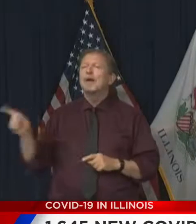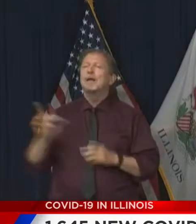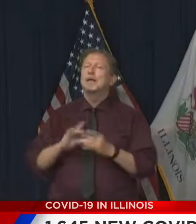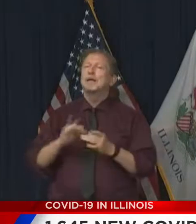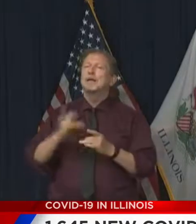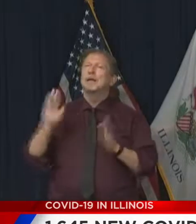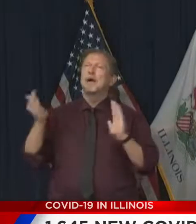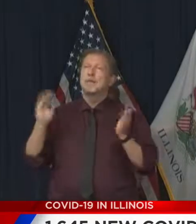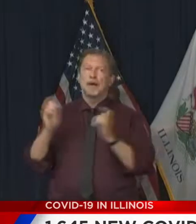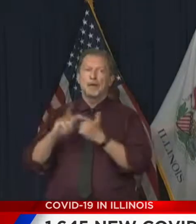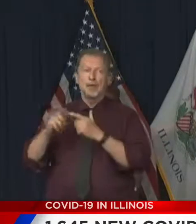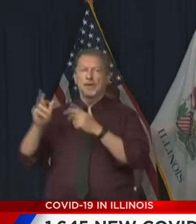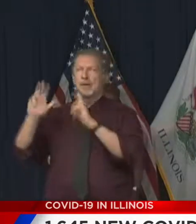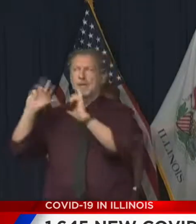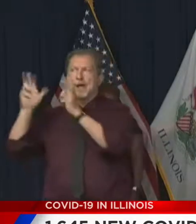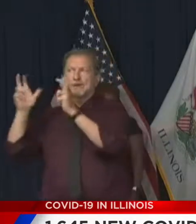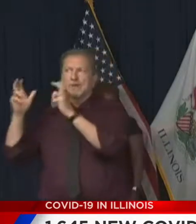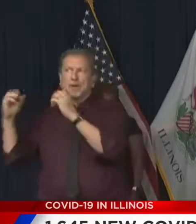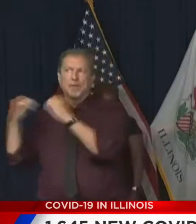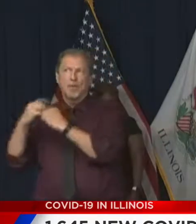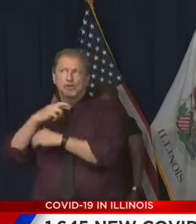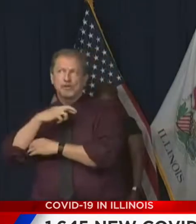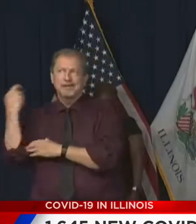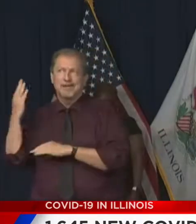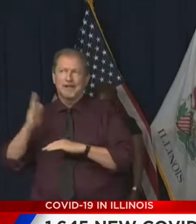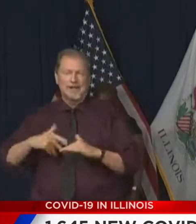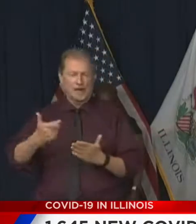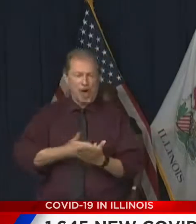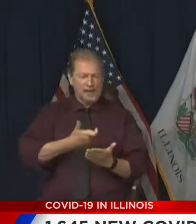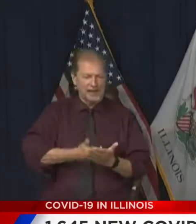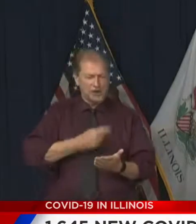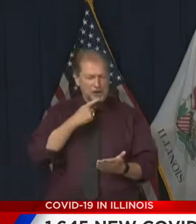Yeah. Yeah. Yeah. Yeah. Yeah.